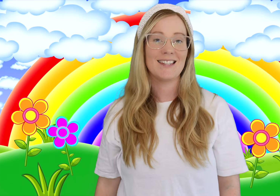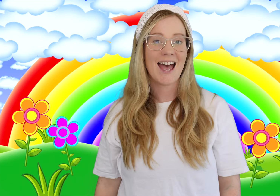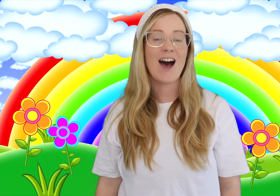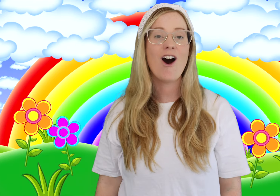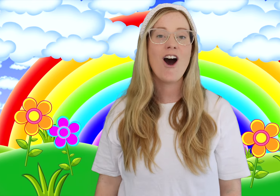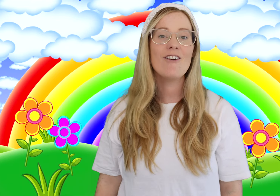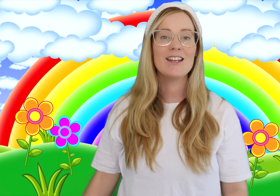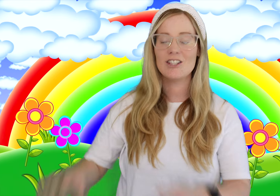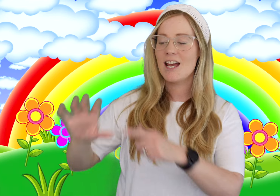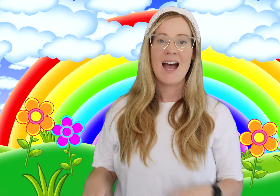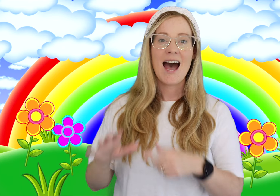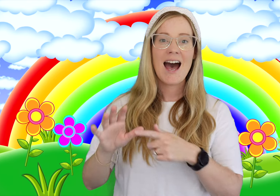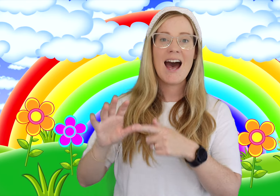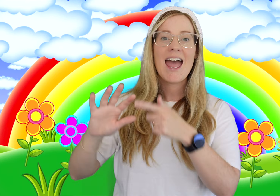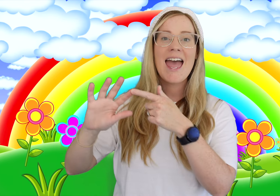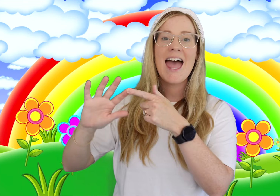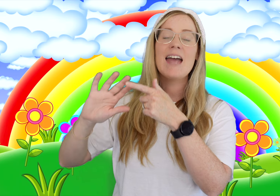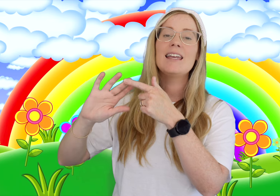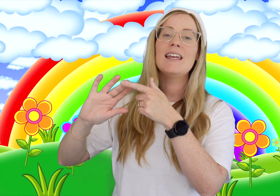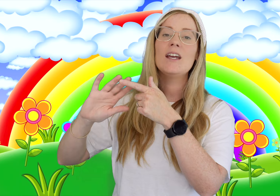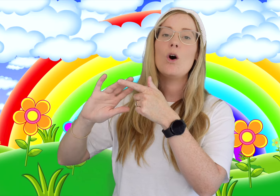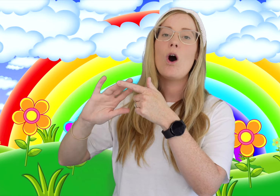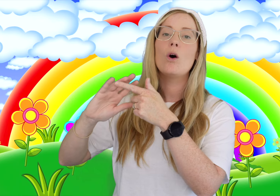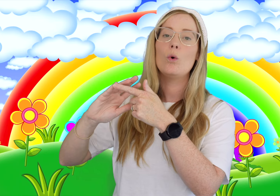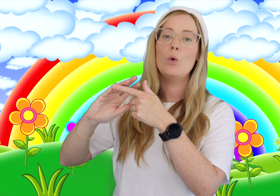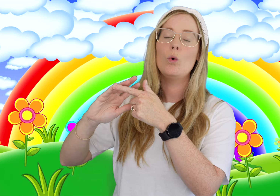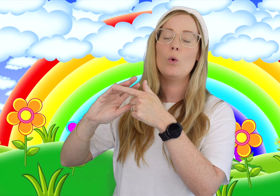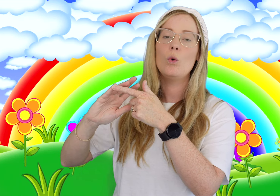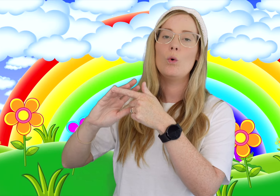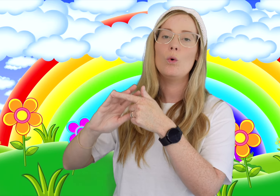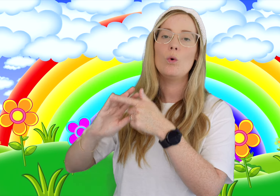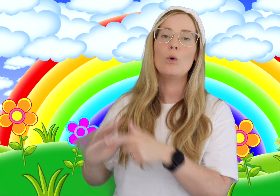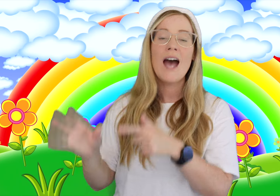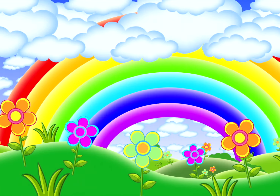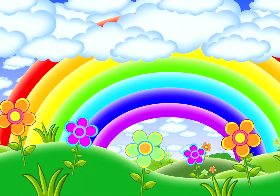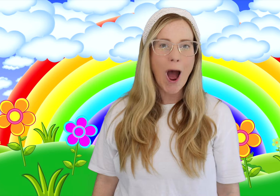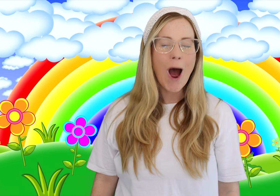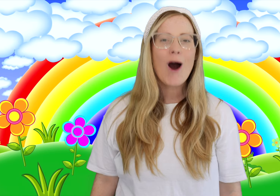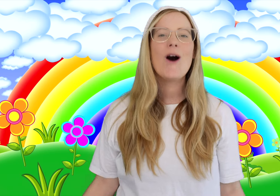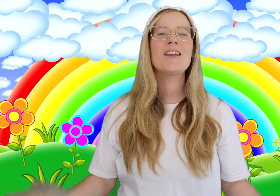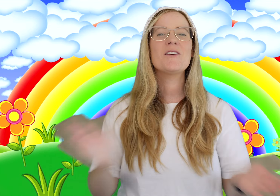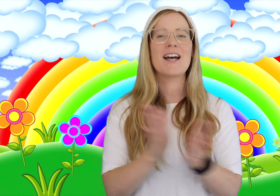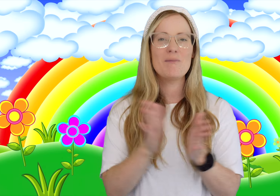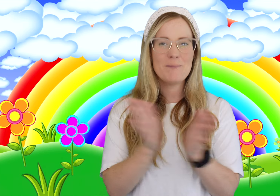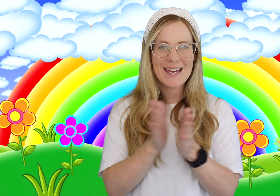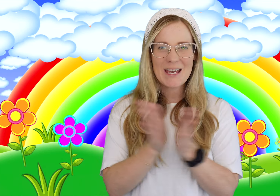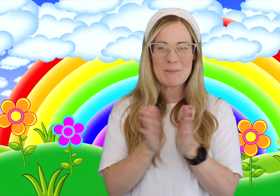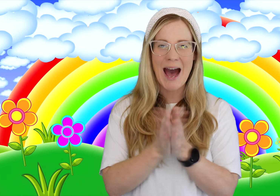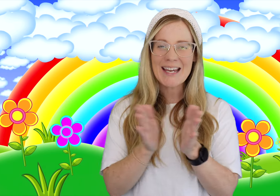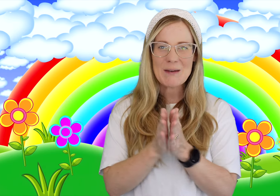our orange. Ae i o u. Oh, give yourself a big pake